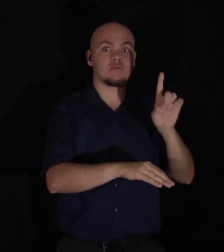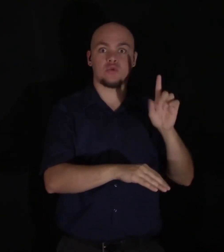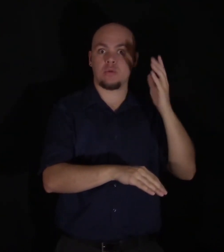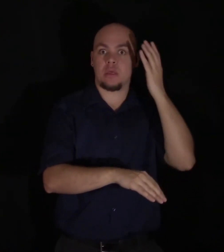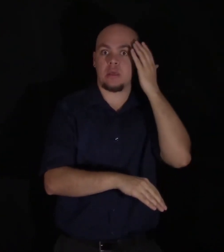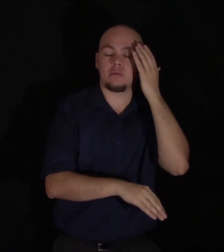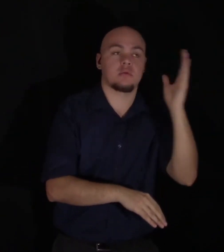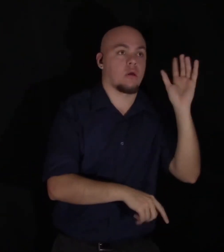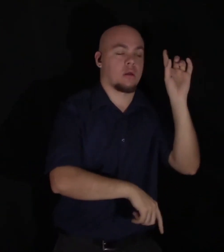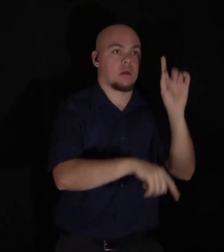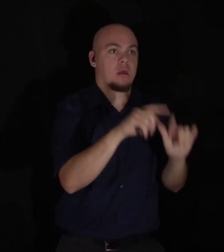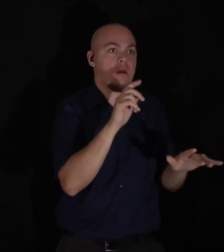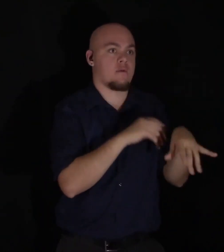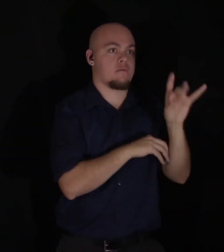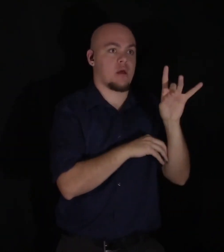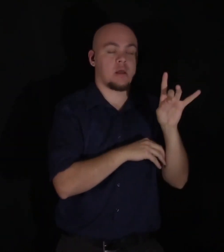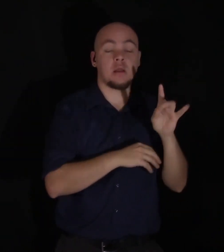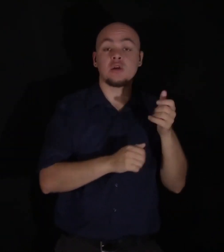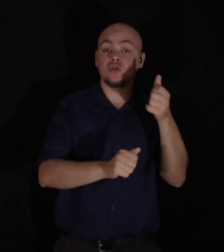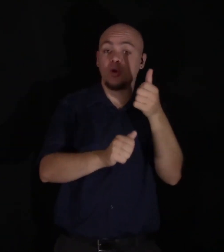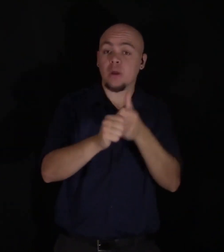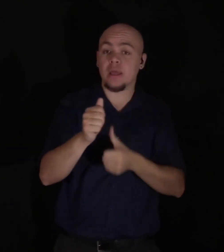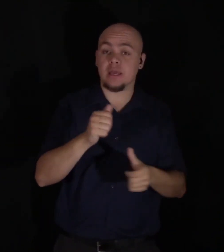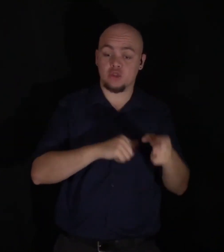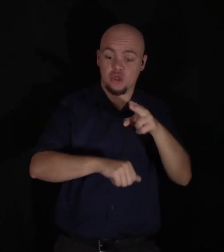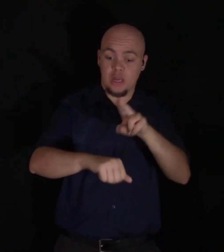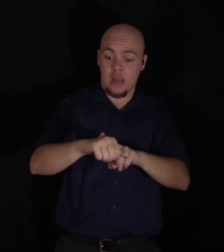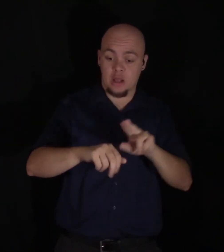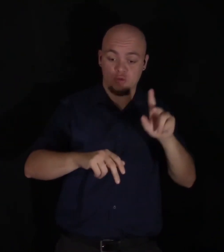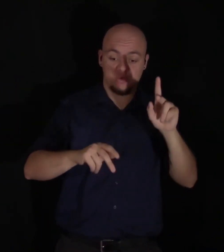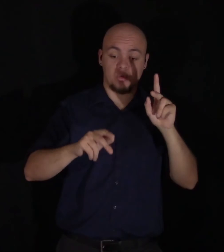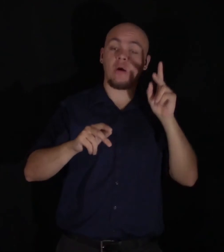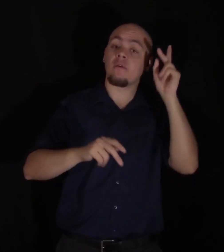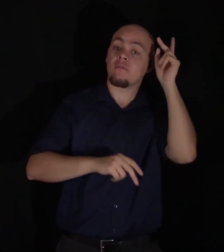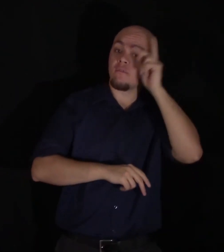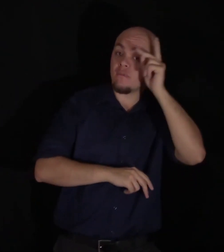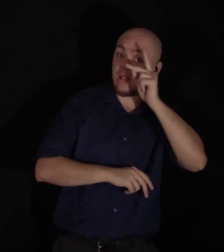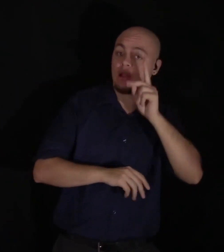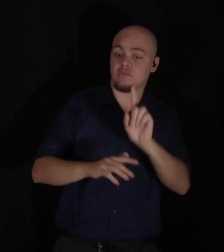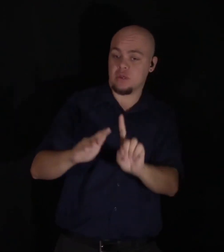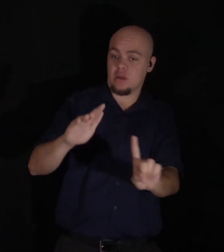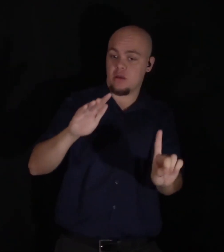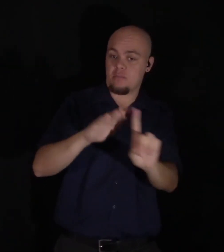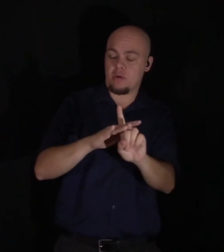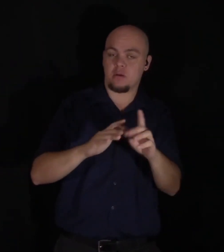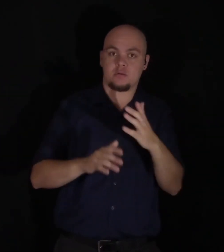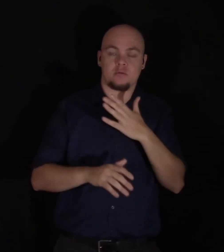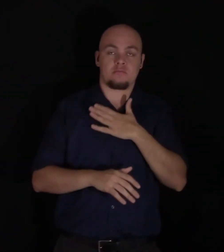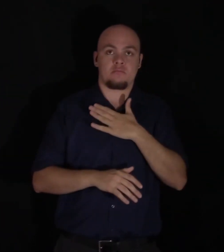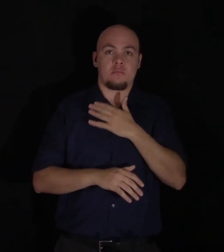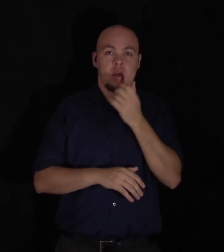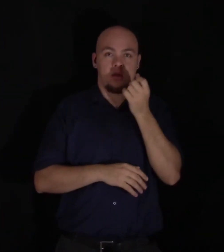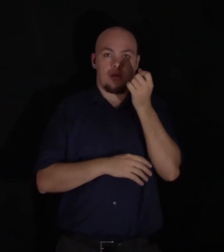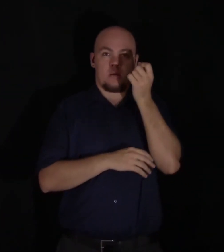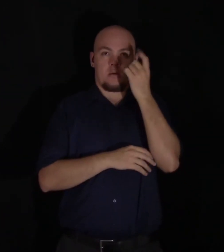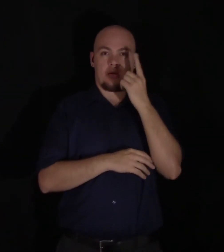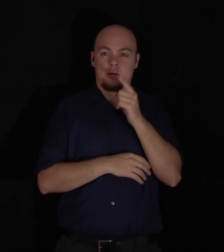branch of natural philosophy with whom I was acquainted appeared, even to my boys' apprehensions, as tyros